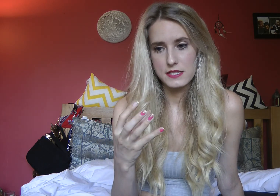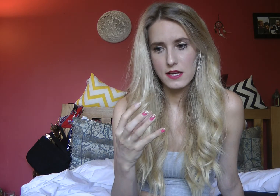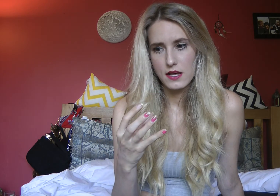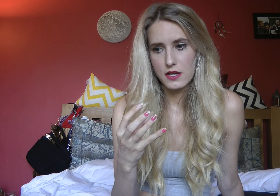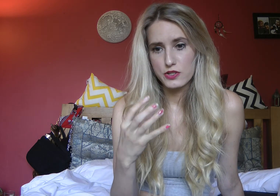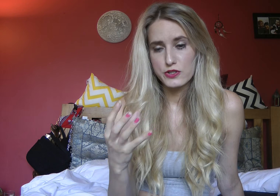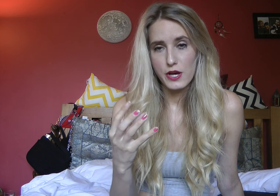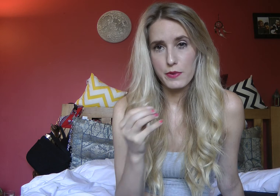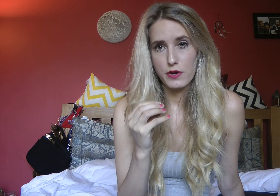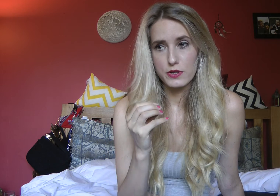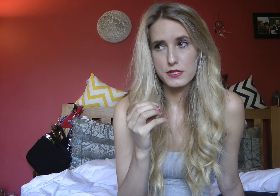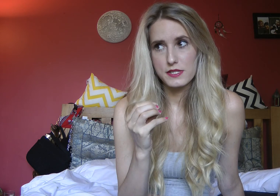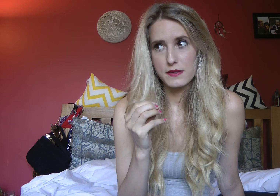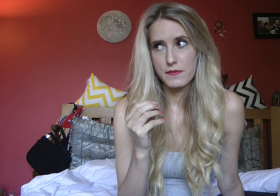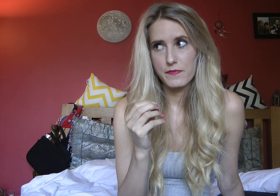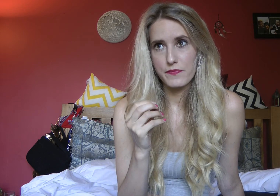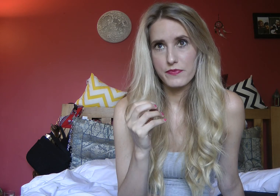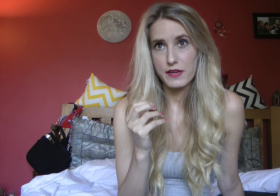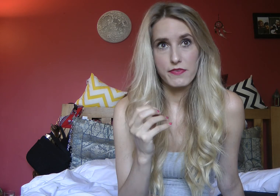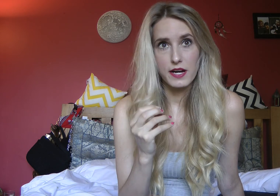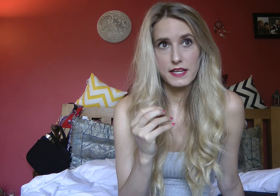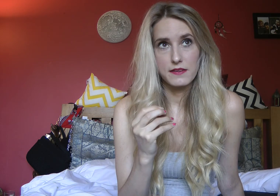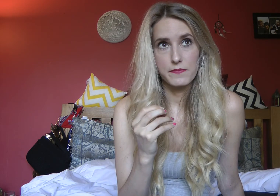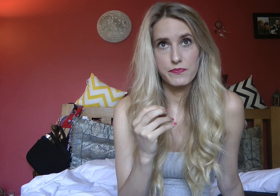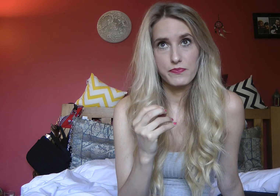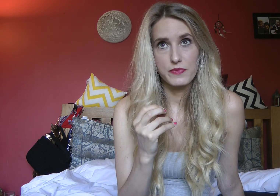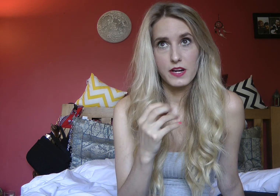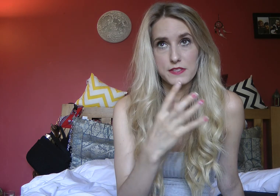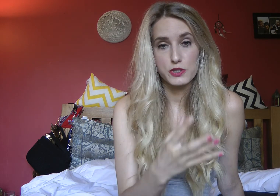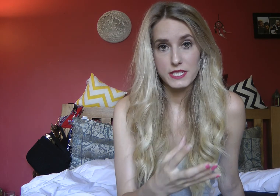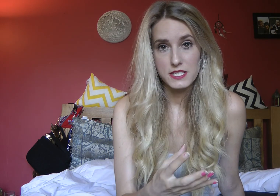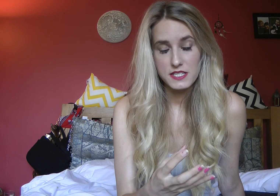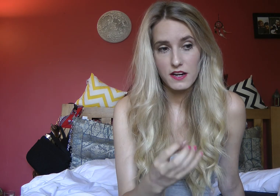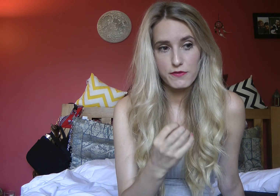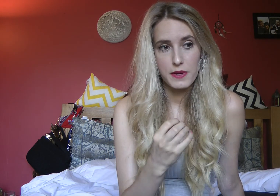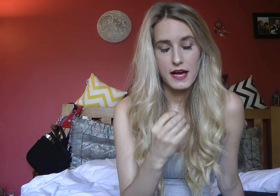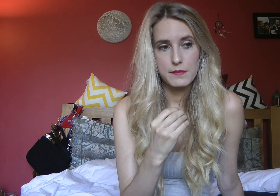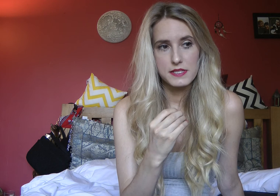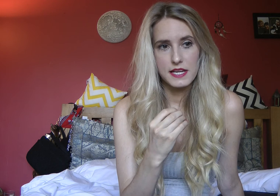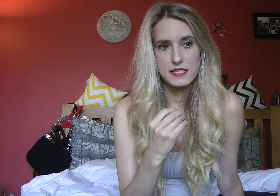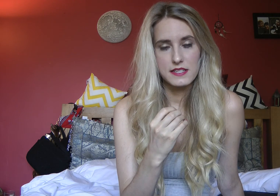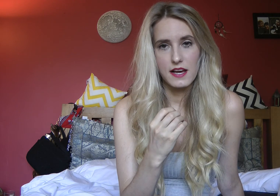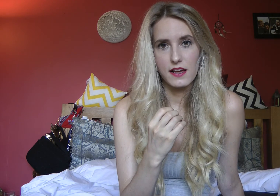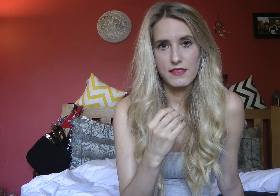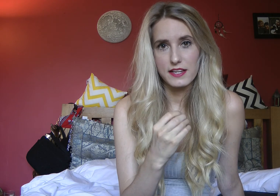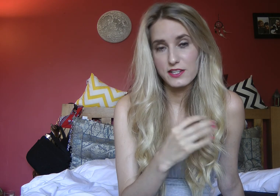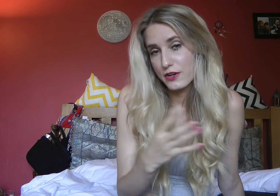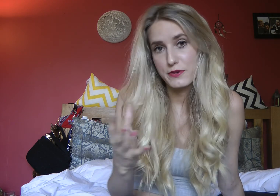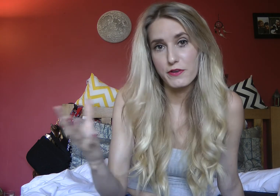do so because they find life situations tough perhaps it's a they go to it for